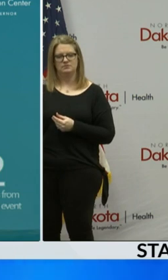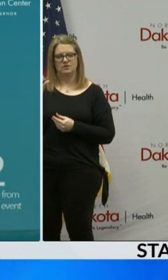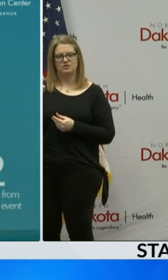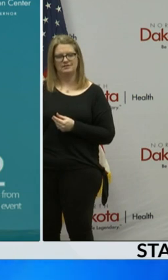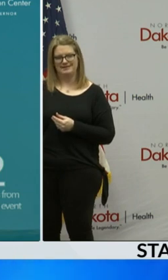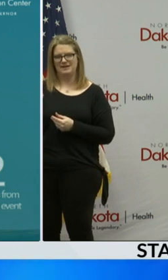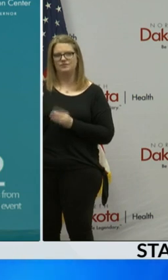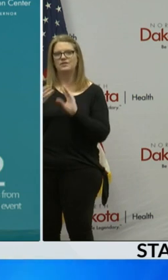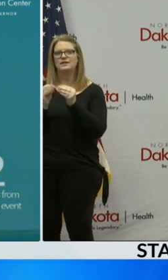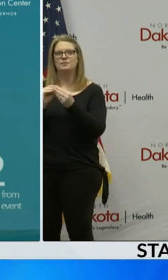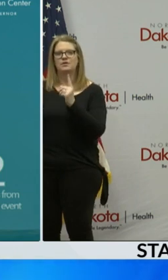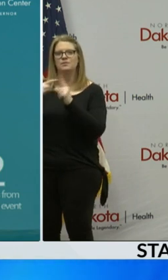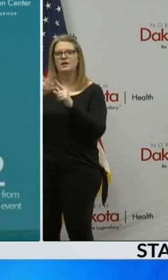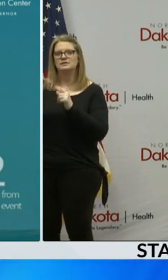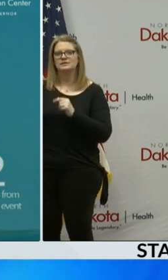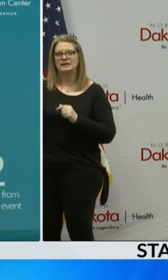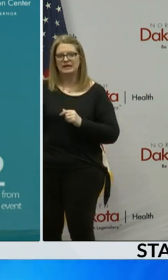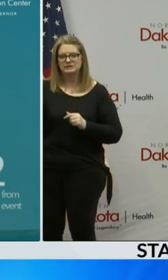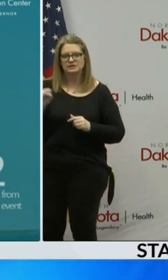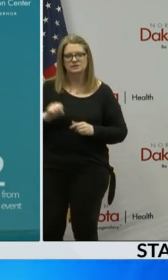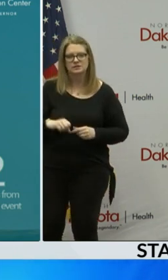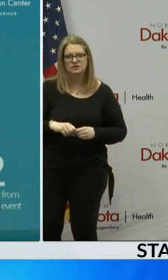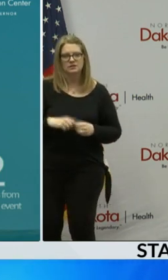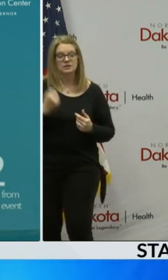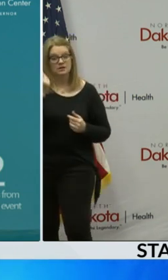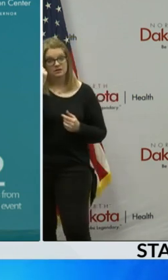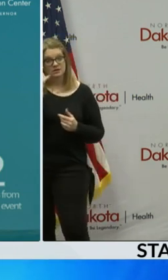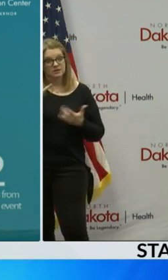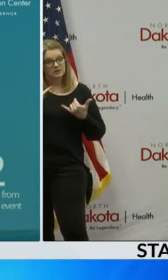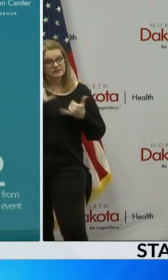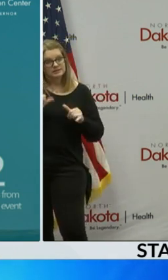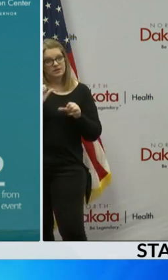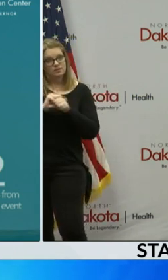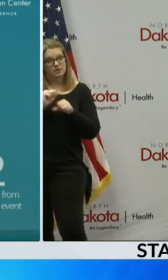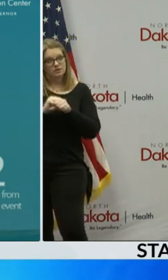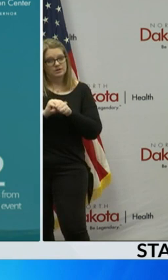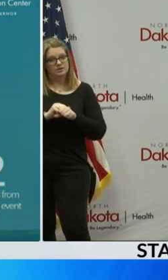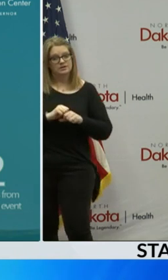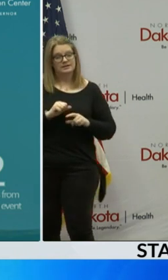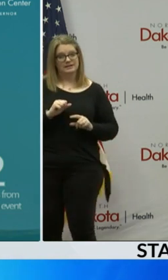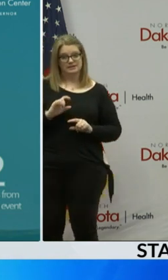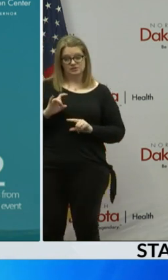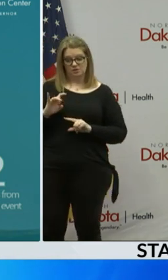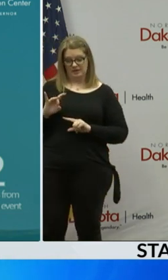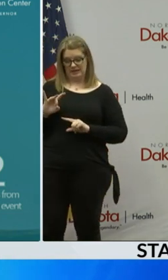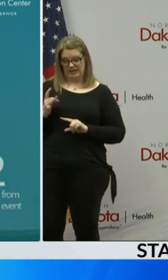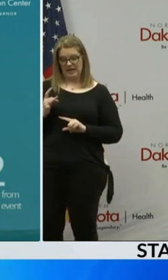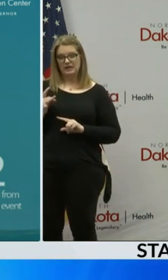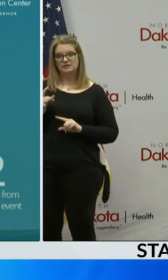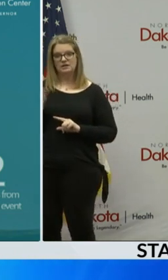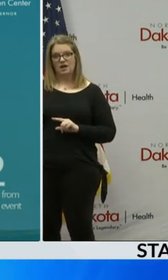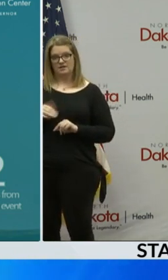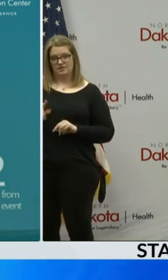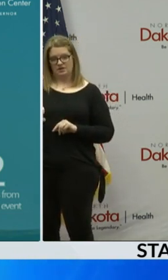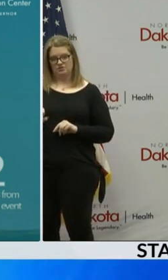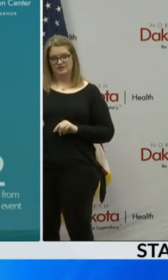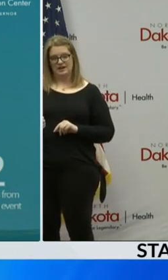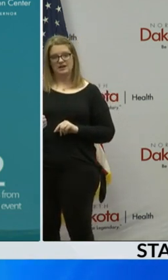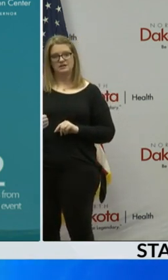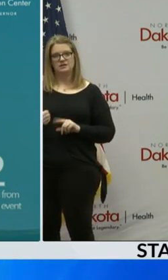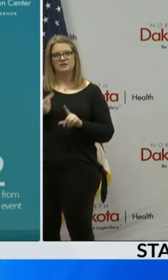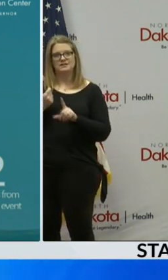we know we're still doing some work on this we know at least eight of those individuals in the hundred and ten are